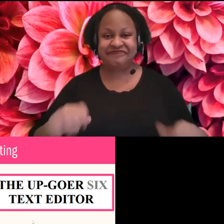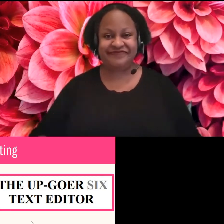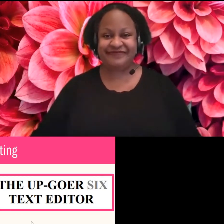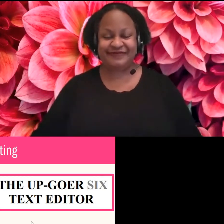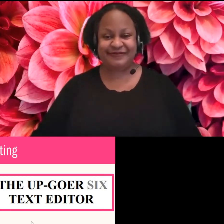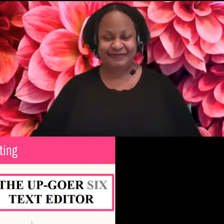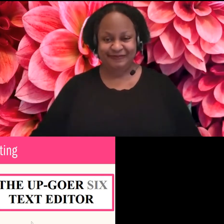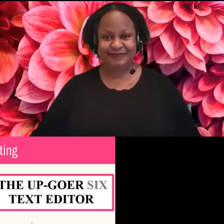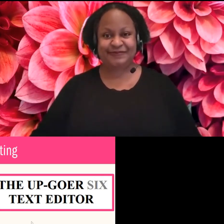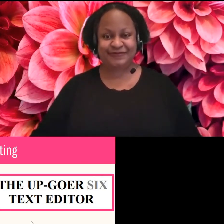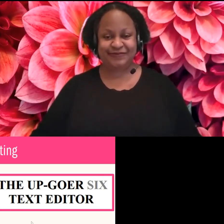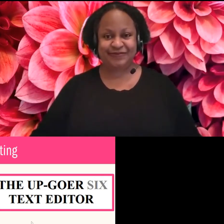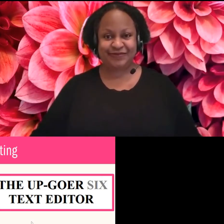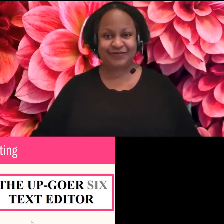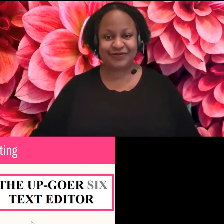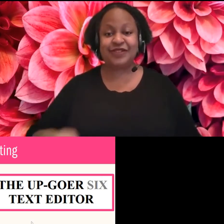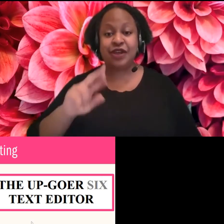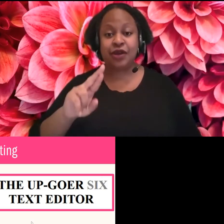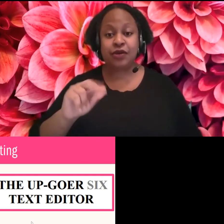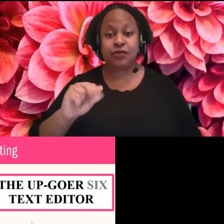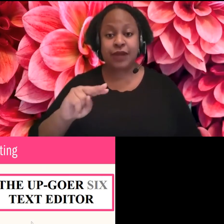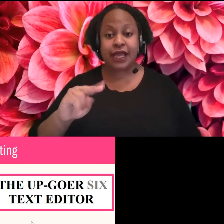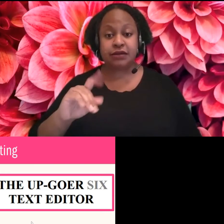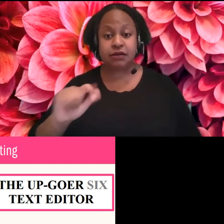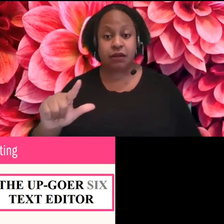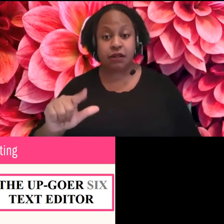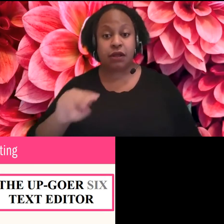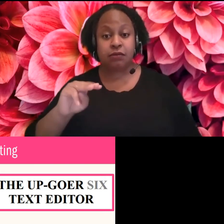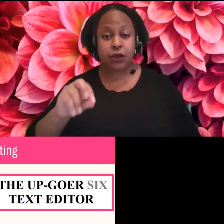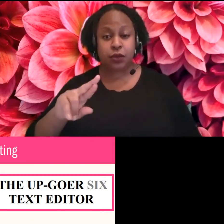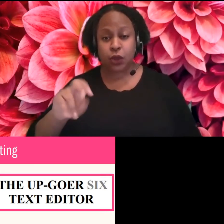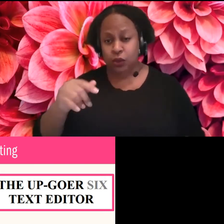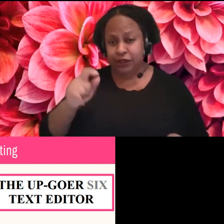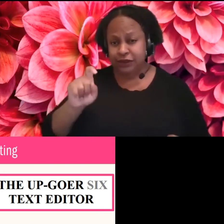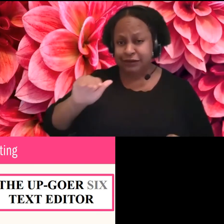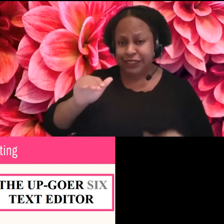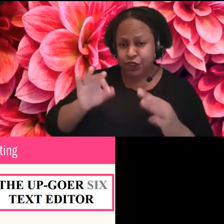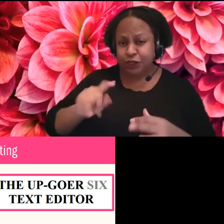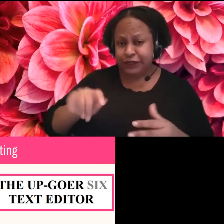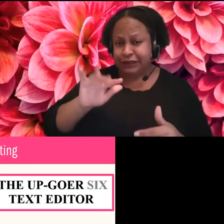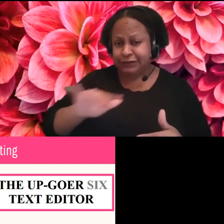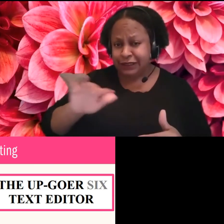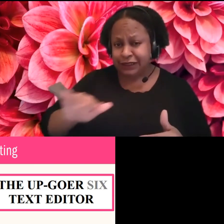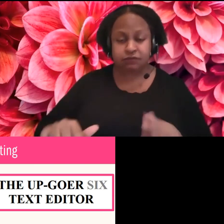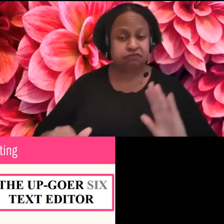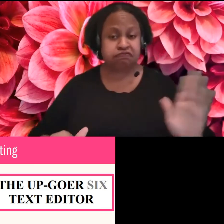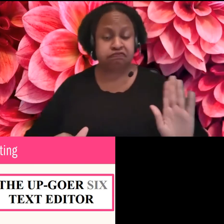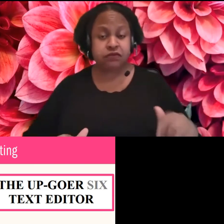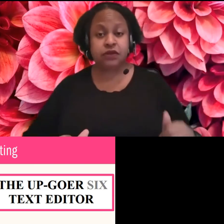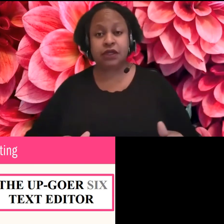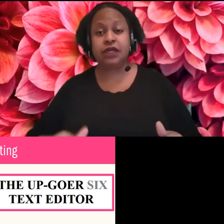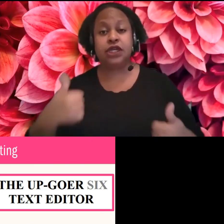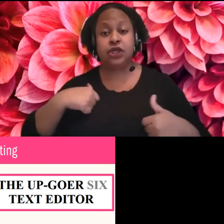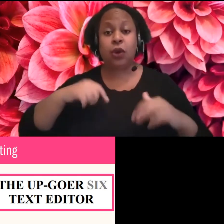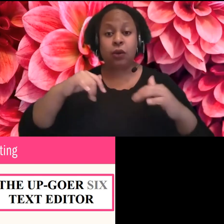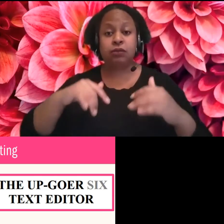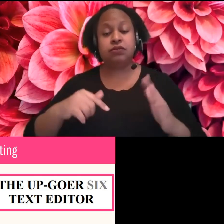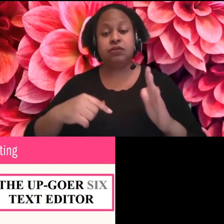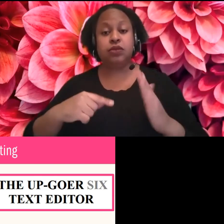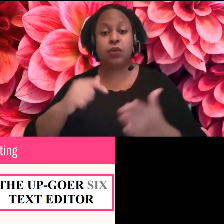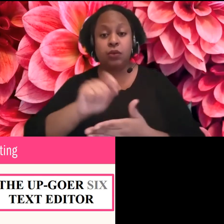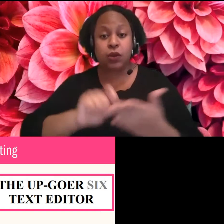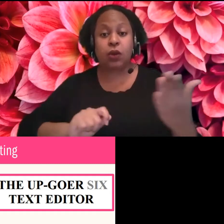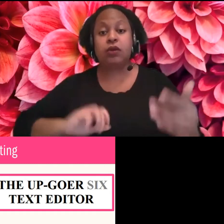Um, Randall Munro wrote a comic about trying to explain the Saturn V rocket